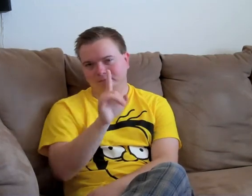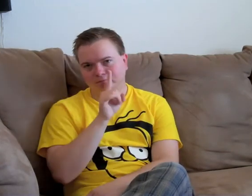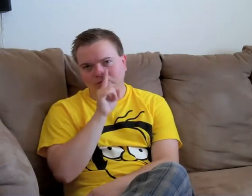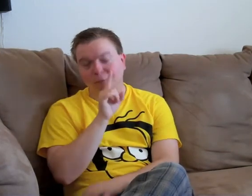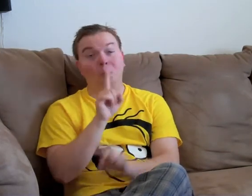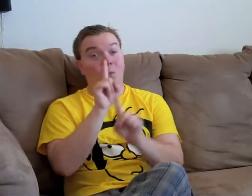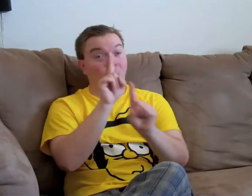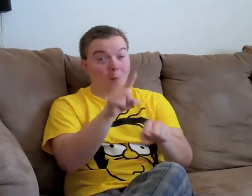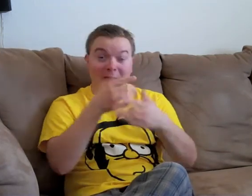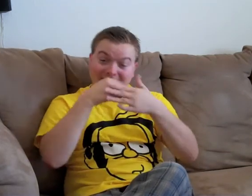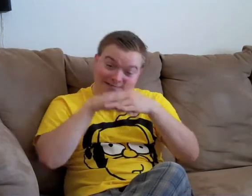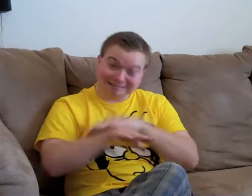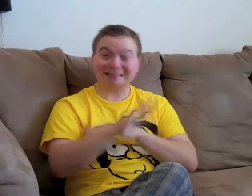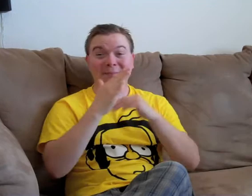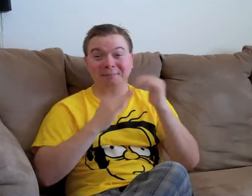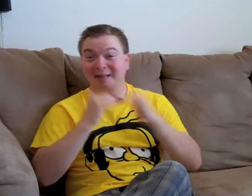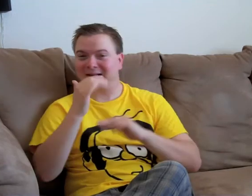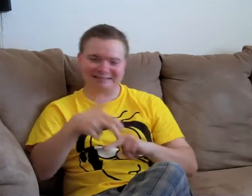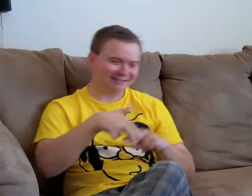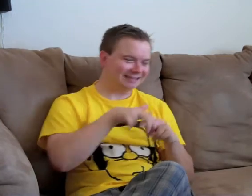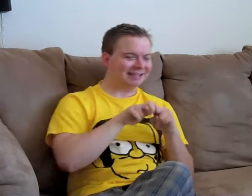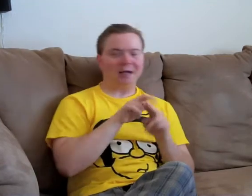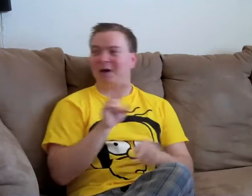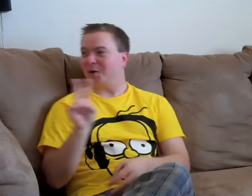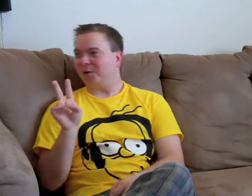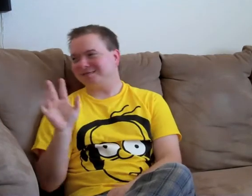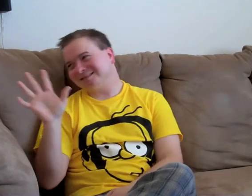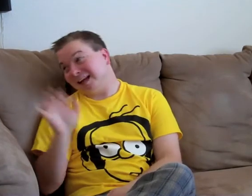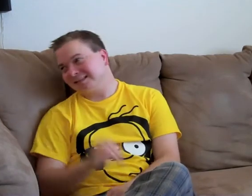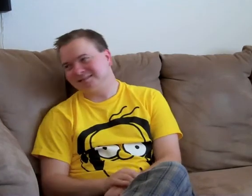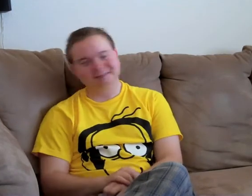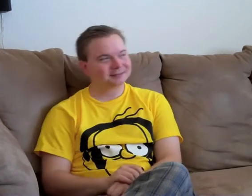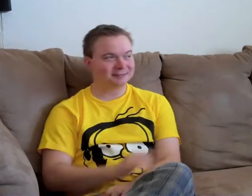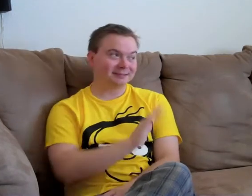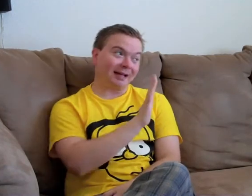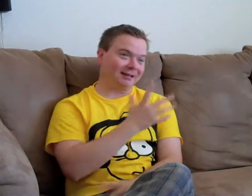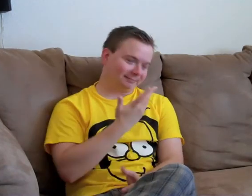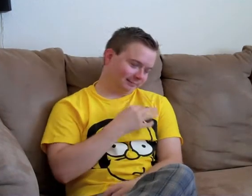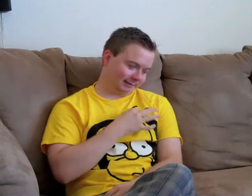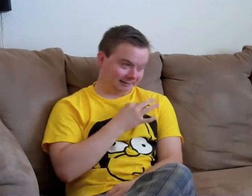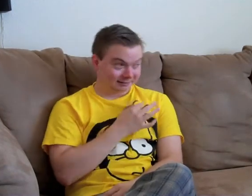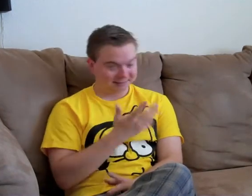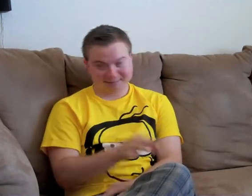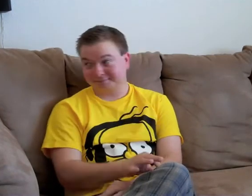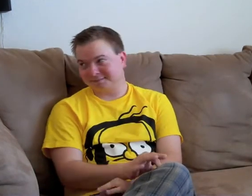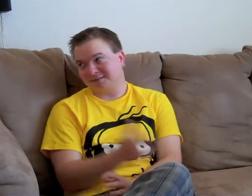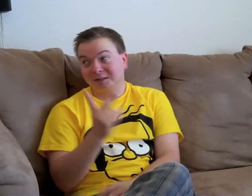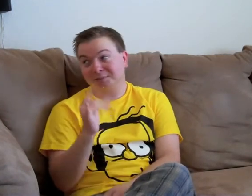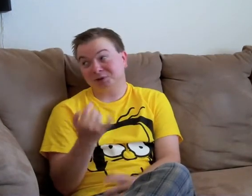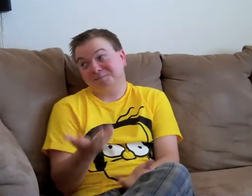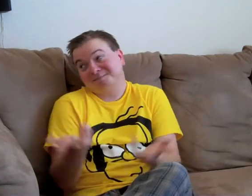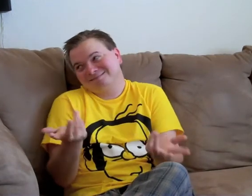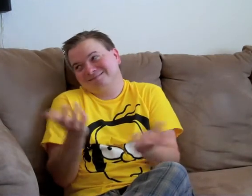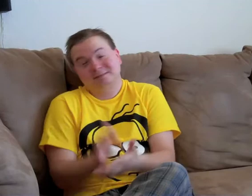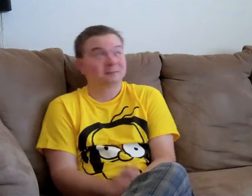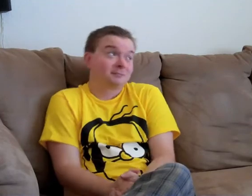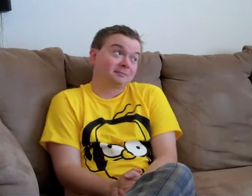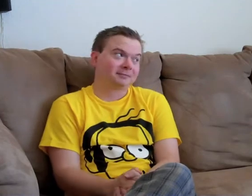No, no, no, no. I don't actually mean a physical location where I sit down with a bunch of other people and go, haha, yeah, try to explain why I'm wearing pajamas.